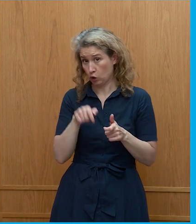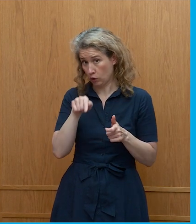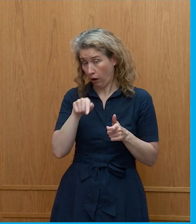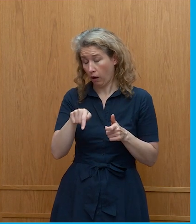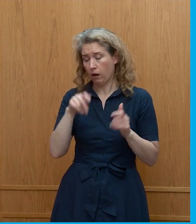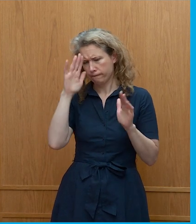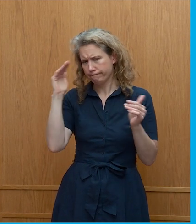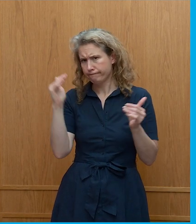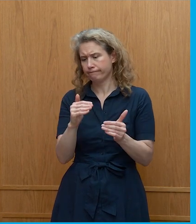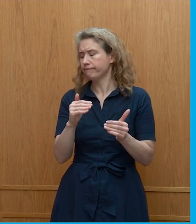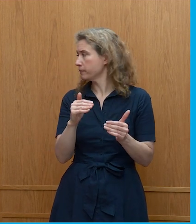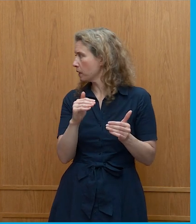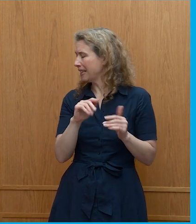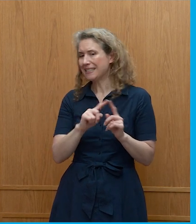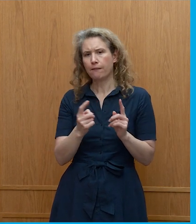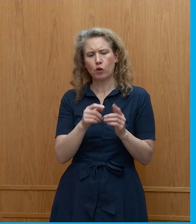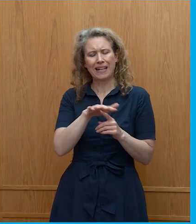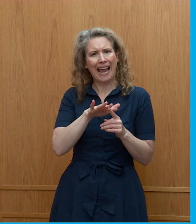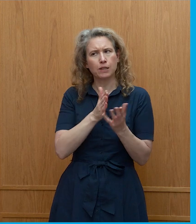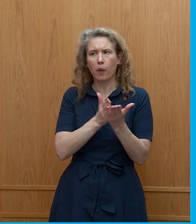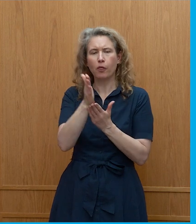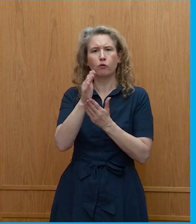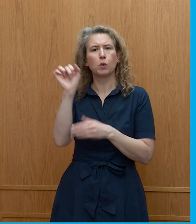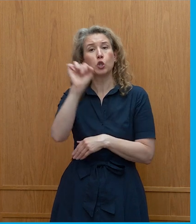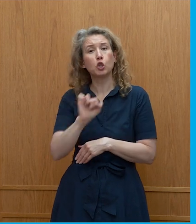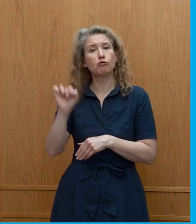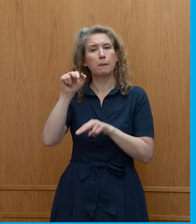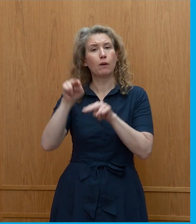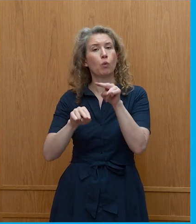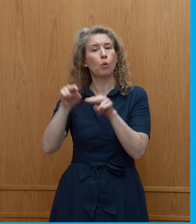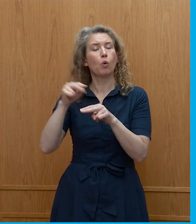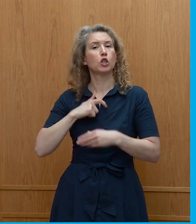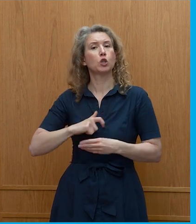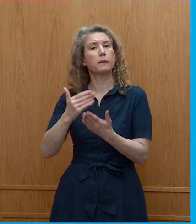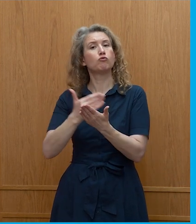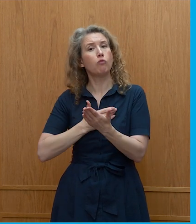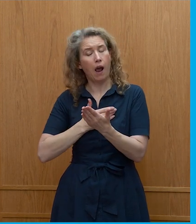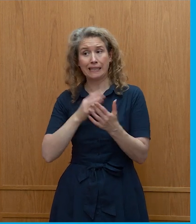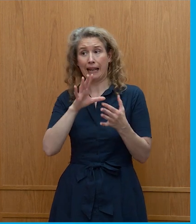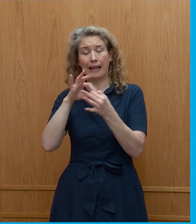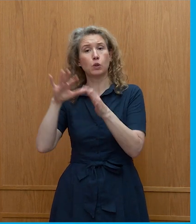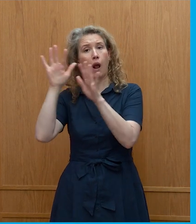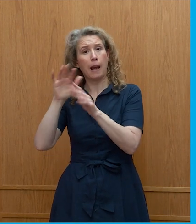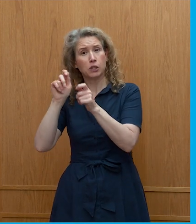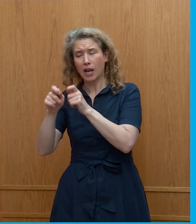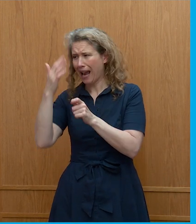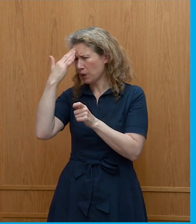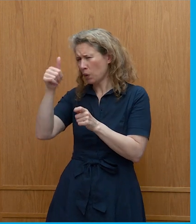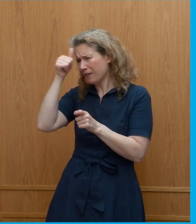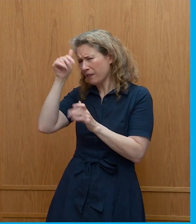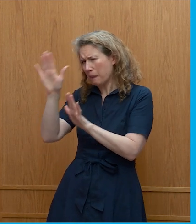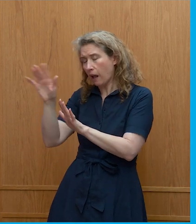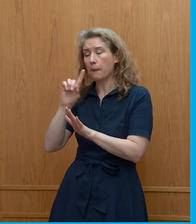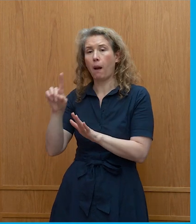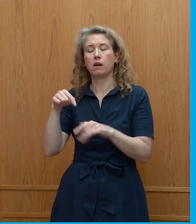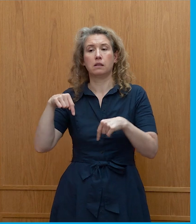a number of cases that went through the European Court of Human Rights recently about climate change. I'm not sure if the panel would be familiar. aware we don't